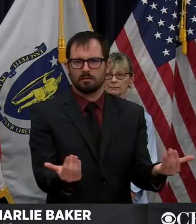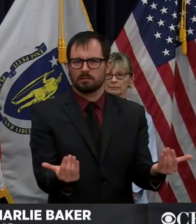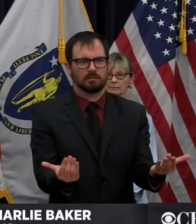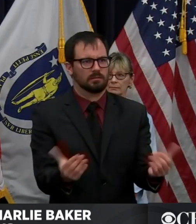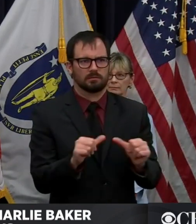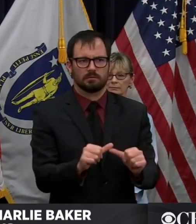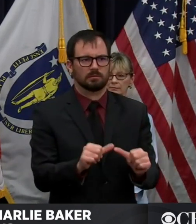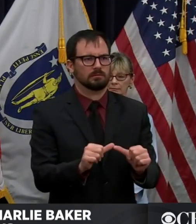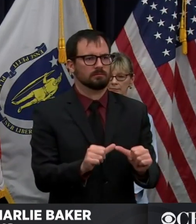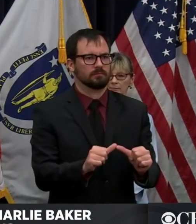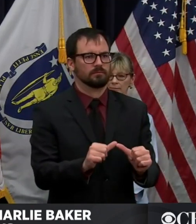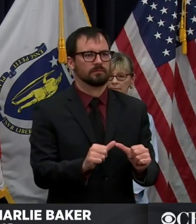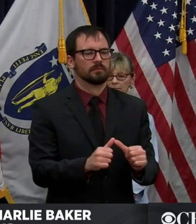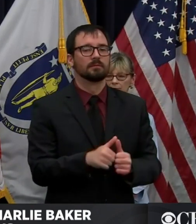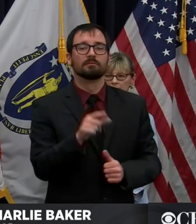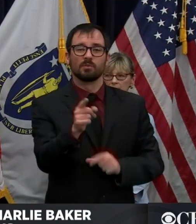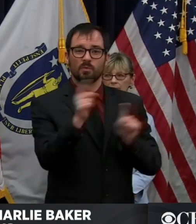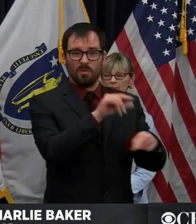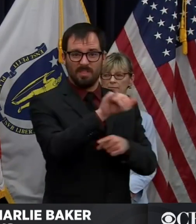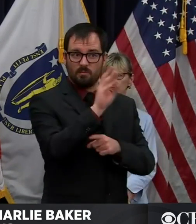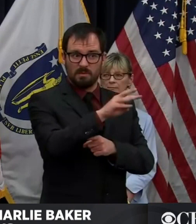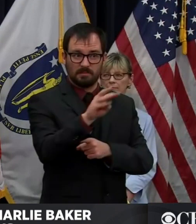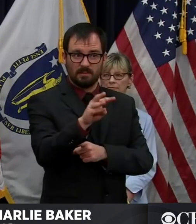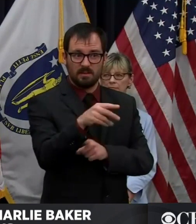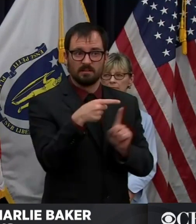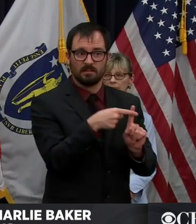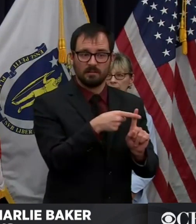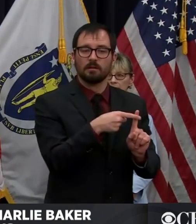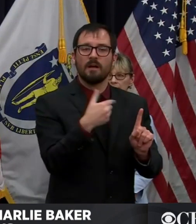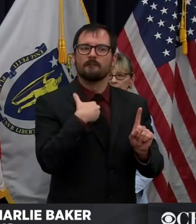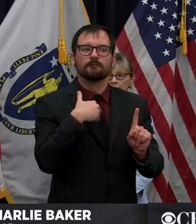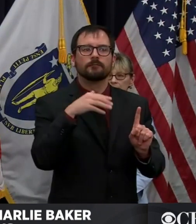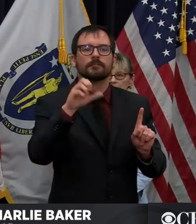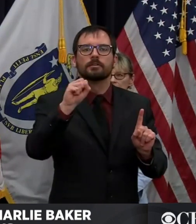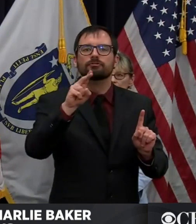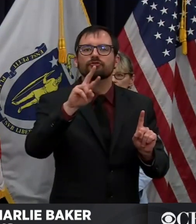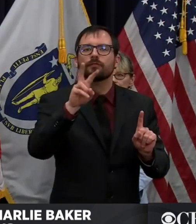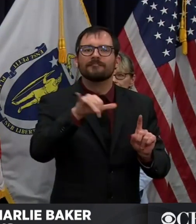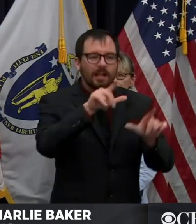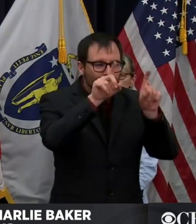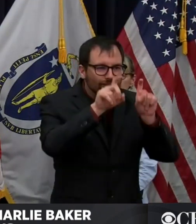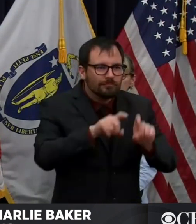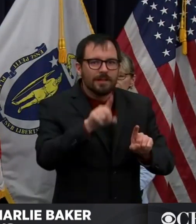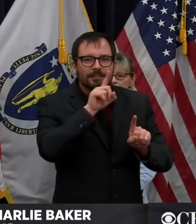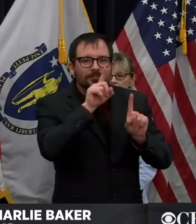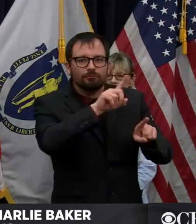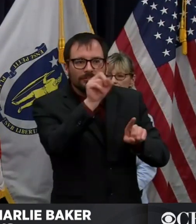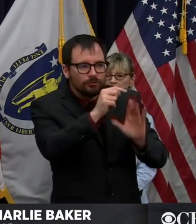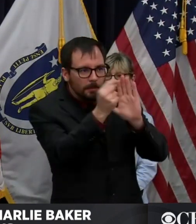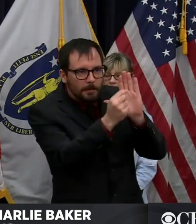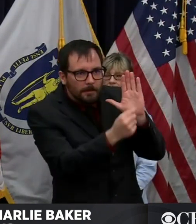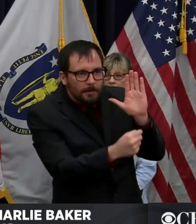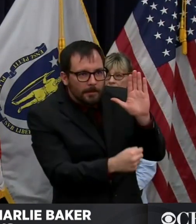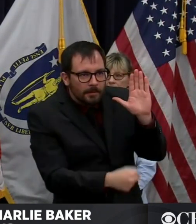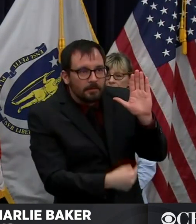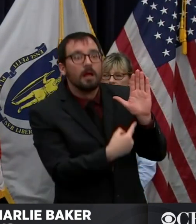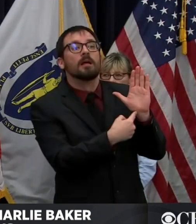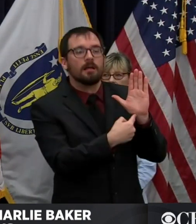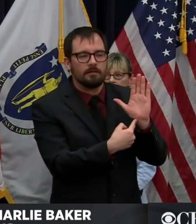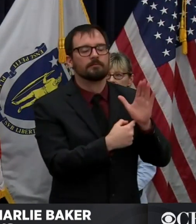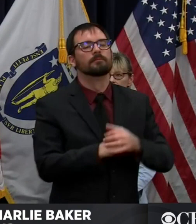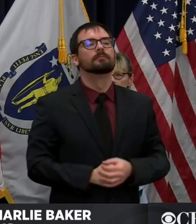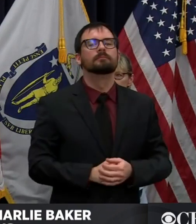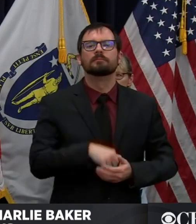massbio.org and fill out this survey. And you'd be surprised, it's not just biopharma and medical device companies and diagnostic